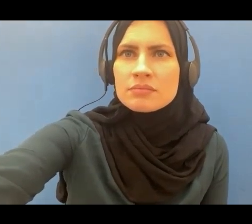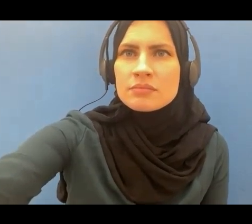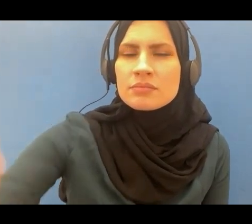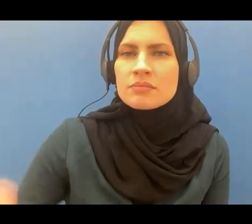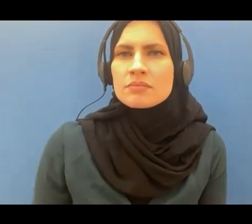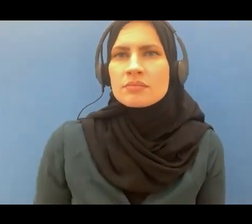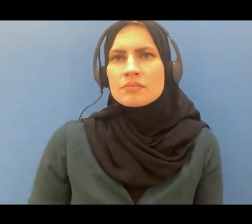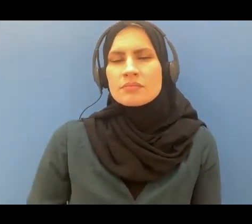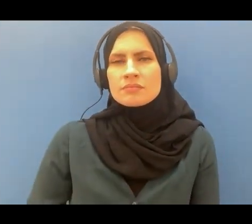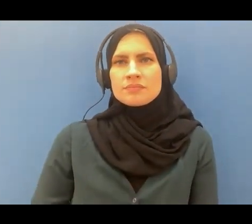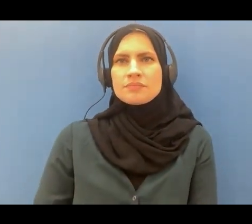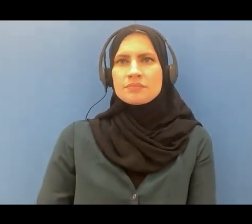if you have no question